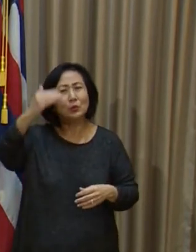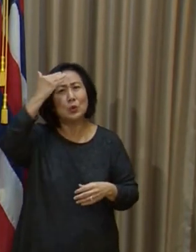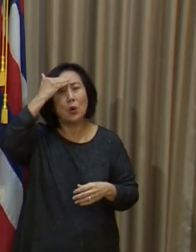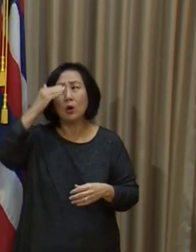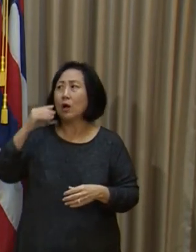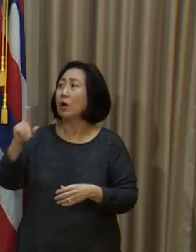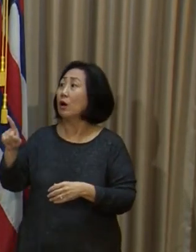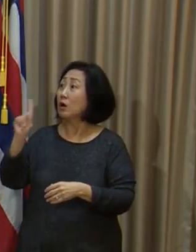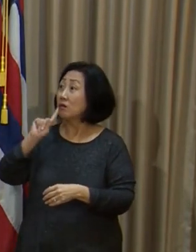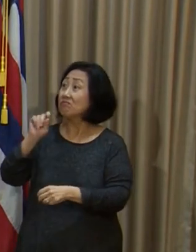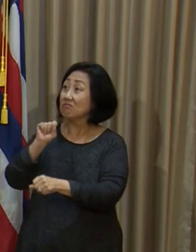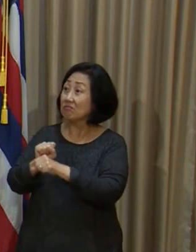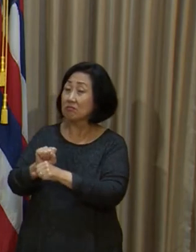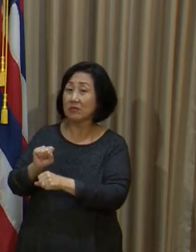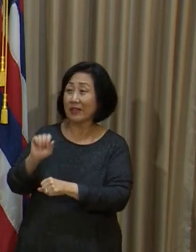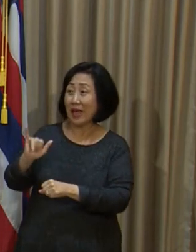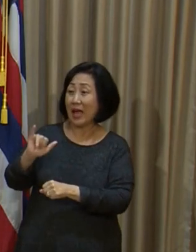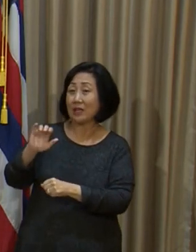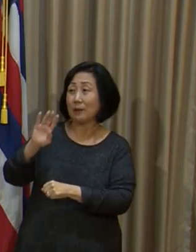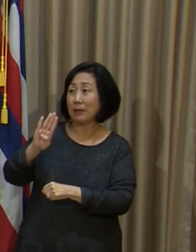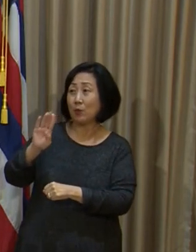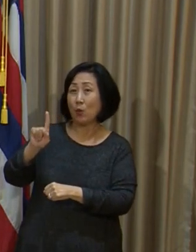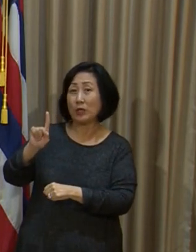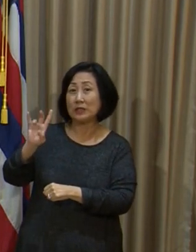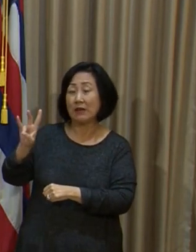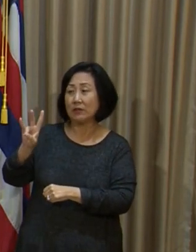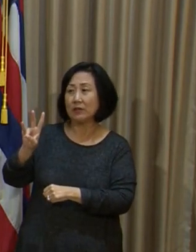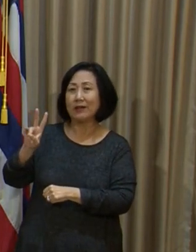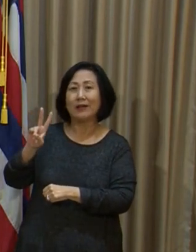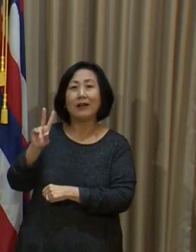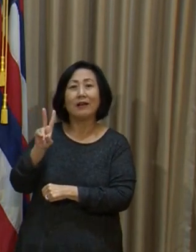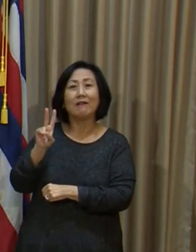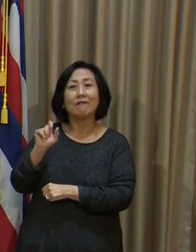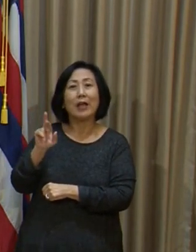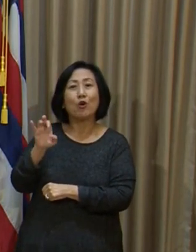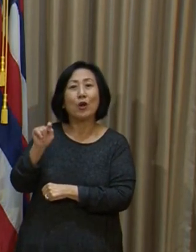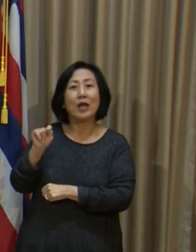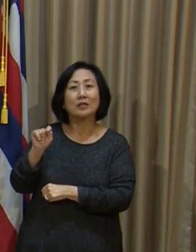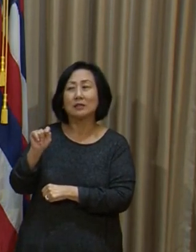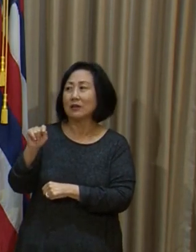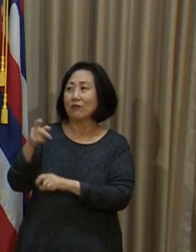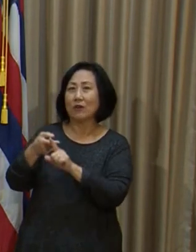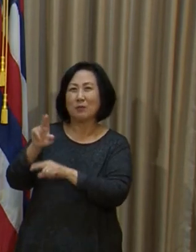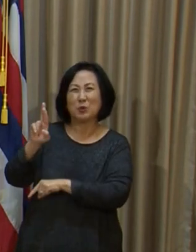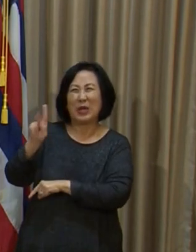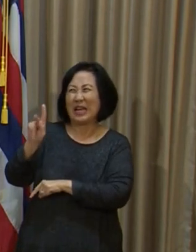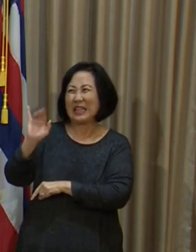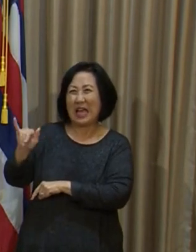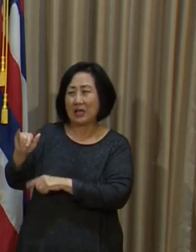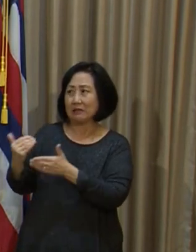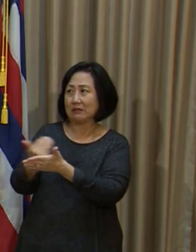as we had confirmed that we did get a case with the B117